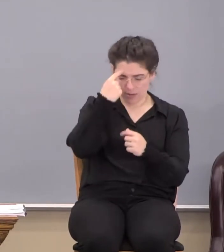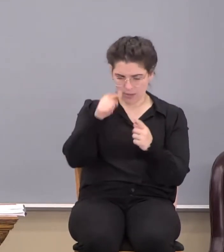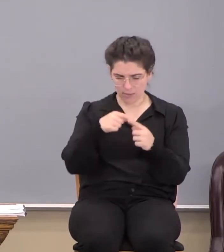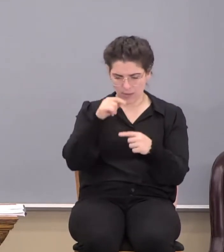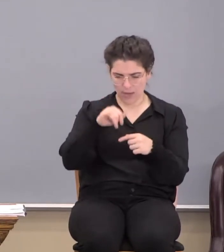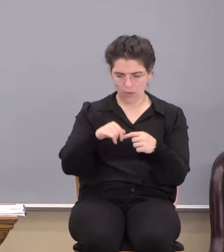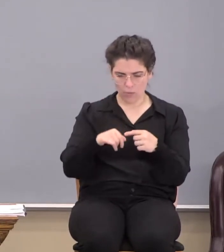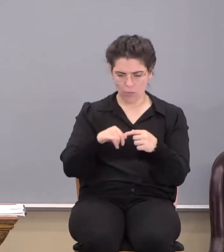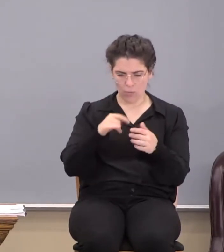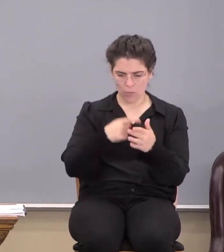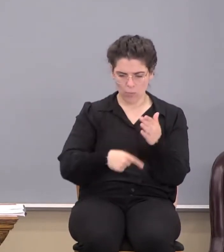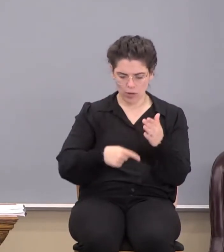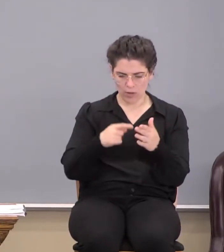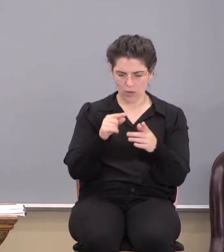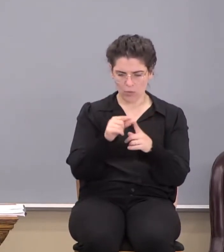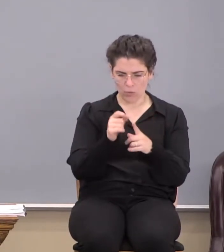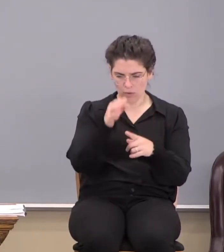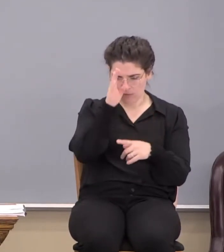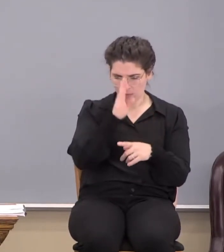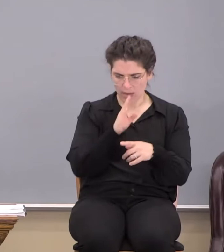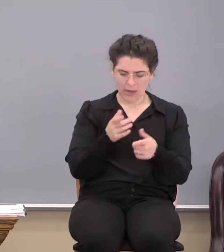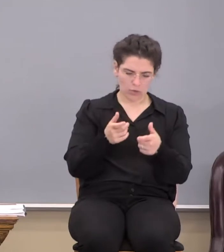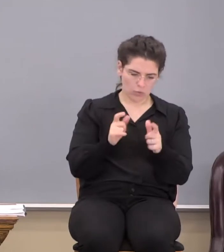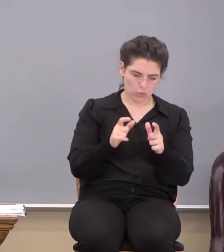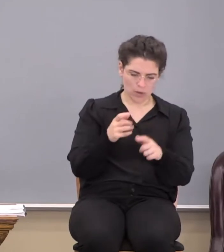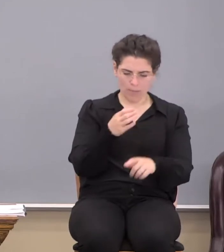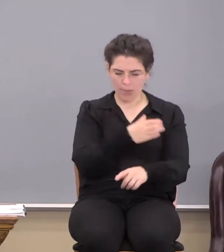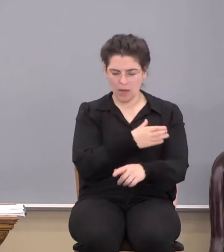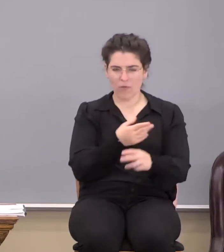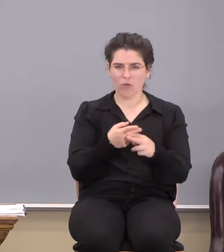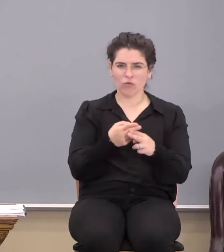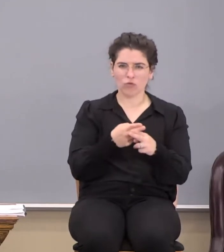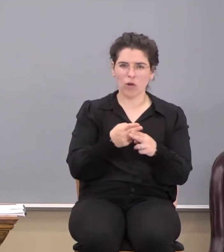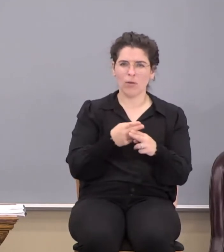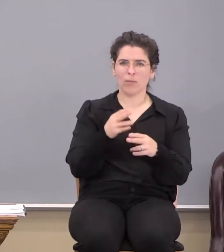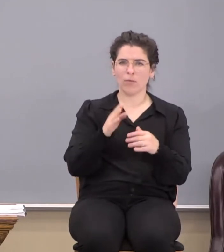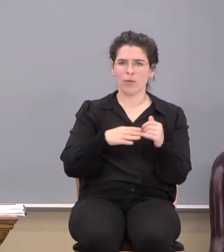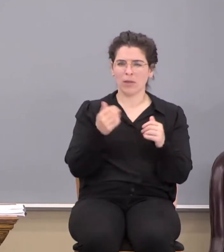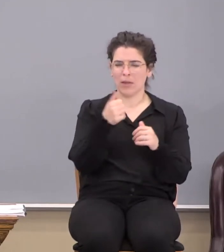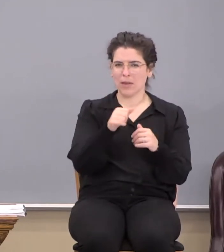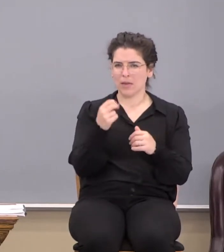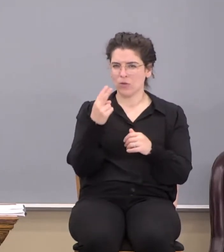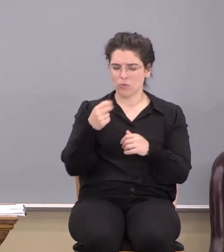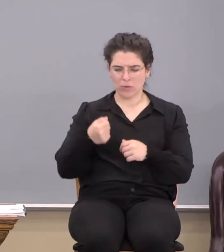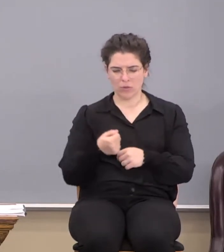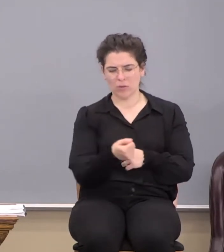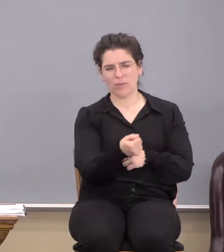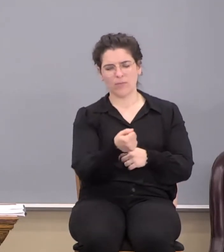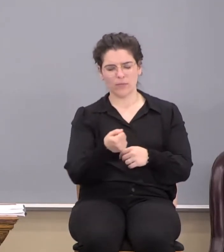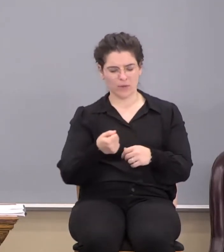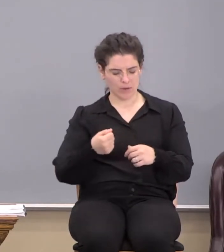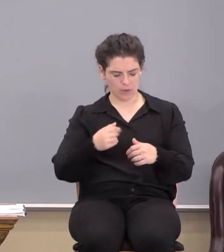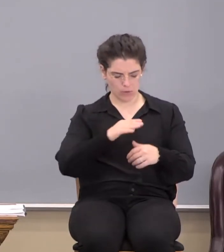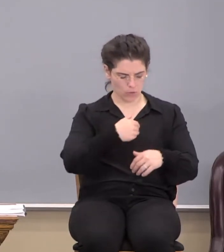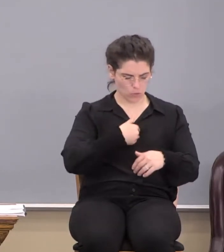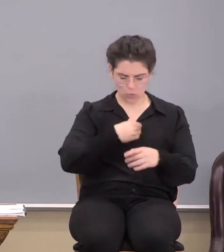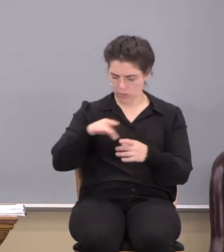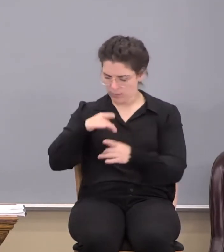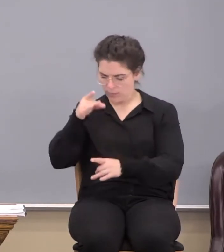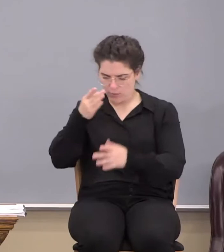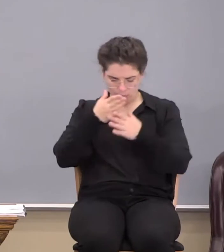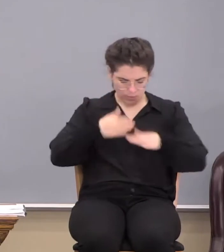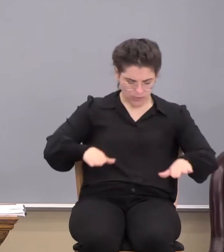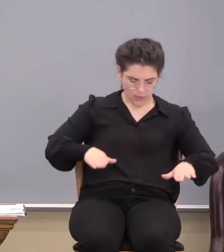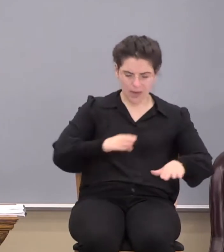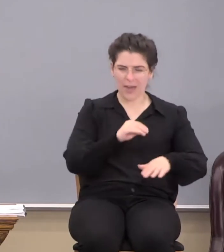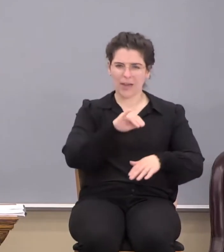word of God is. The word of God is quick and powerful. It's sharper than any two-edged sword, piercing even to the dividingness under soul and spirit, and then what? End